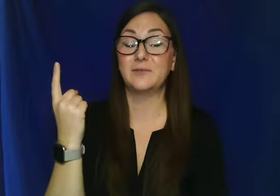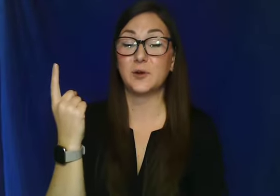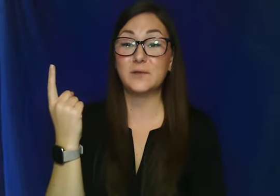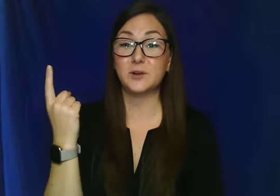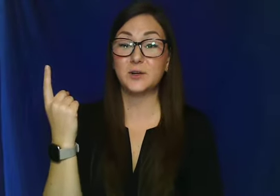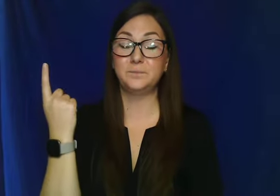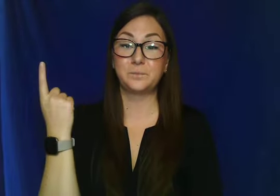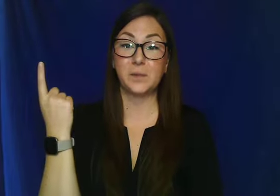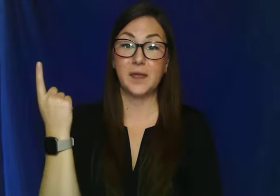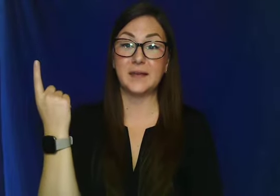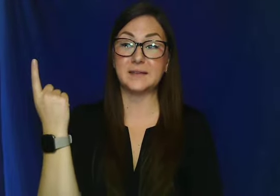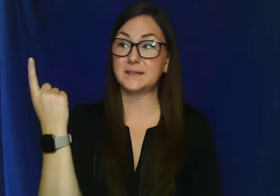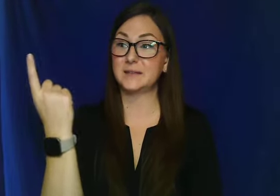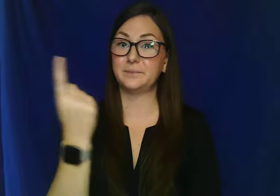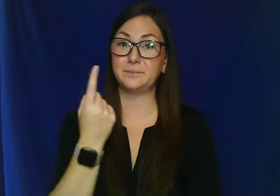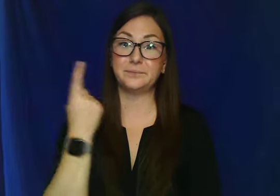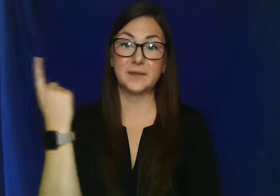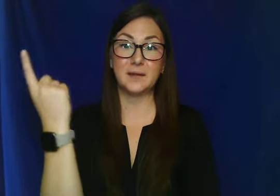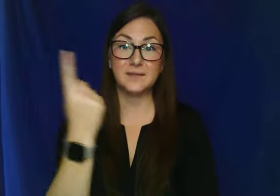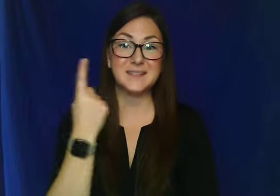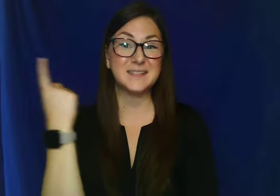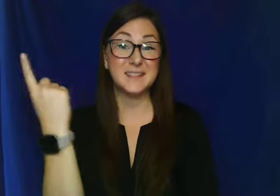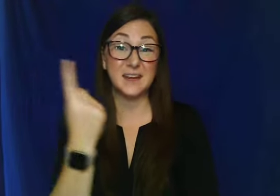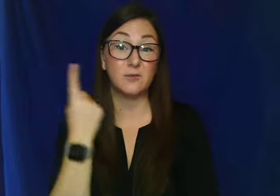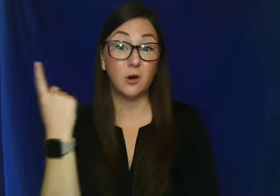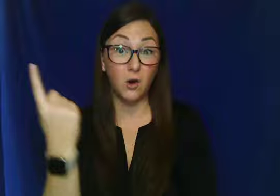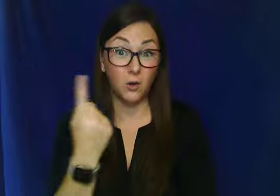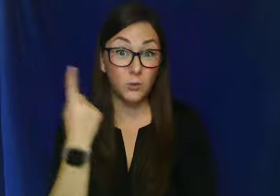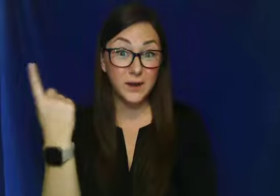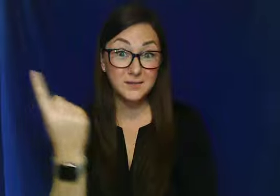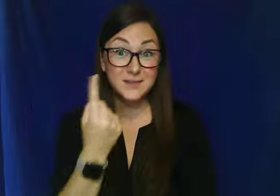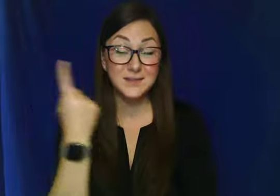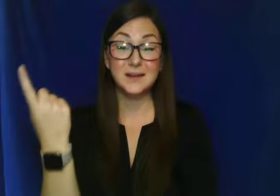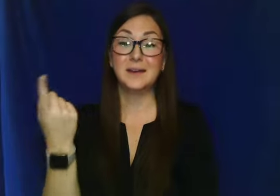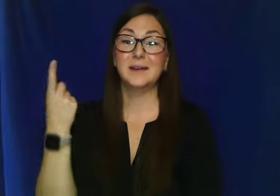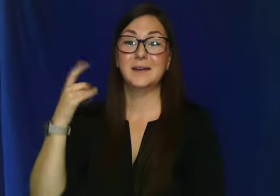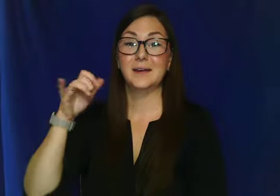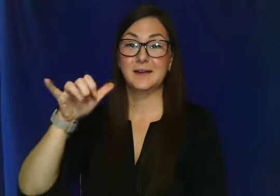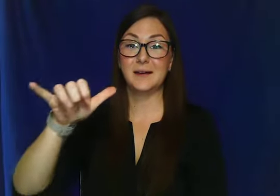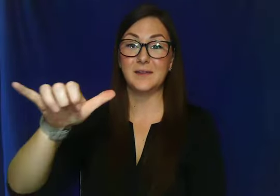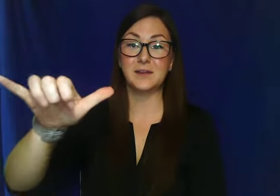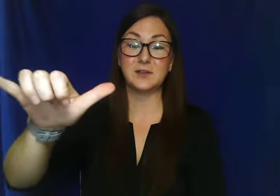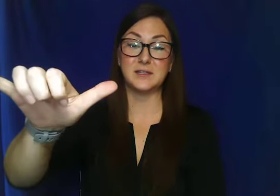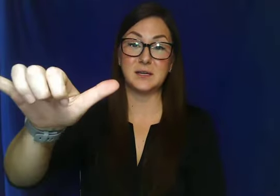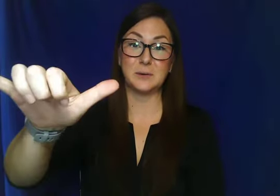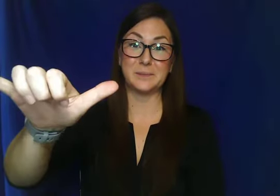forever is, this is the sign for always, and then you continue it.